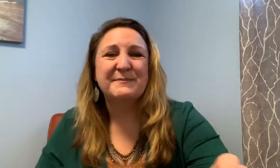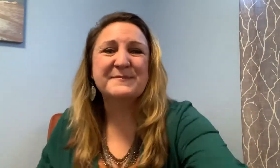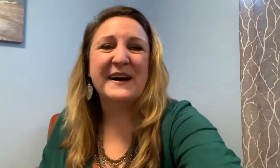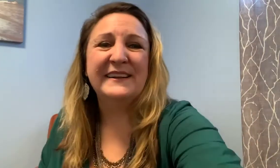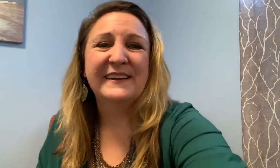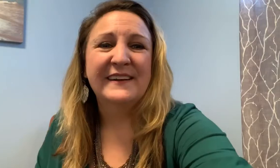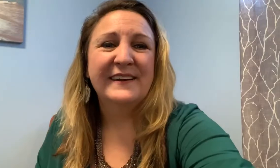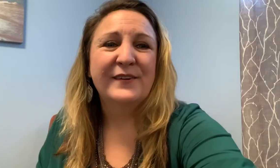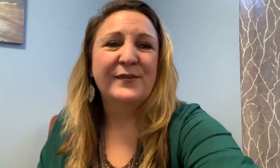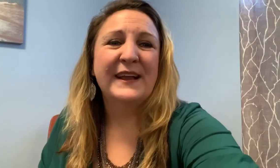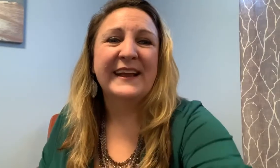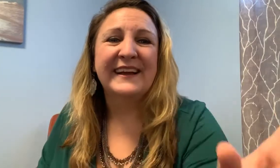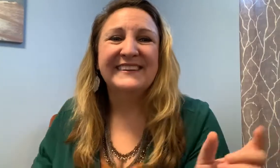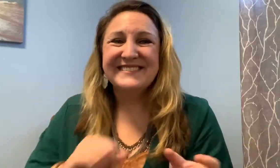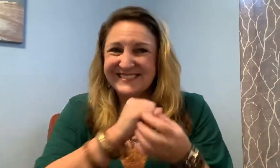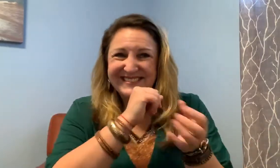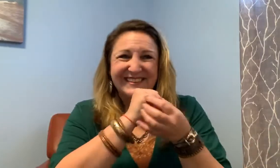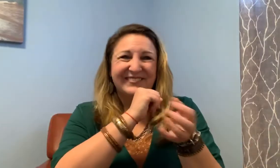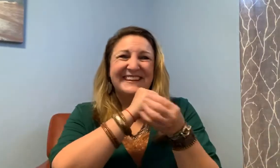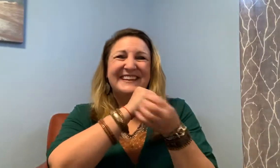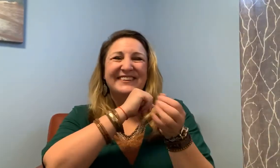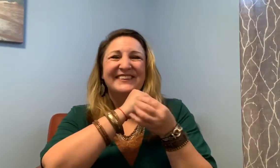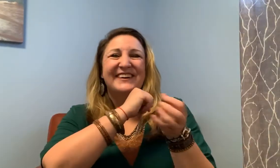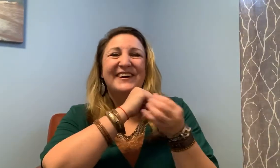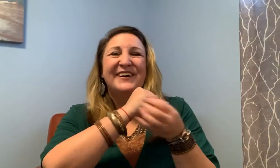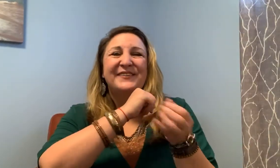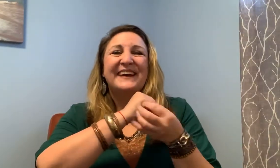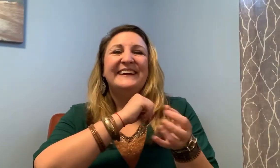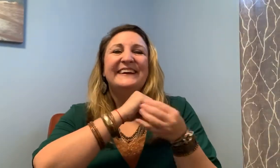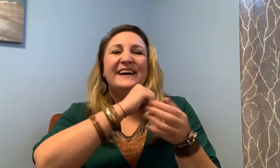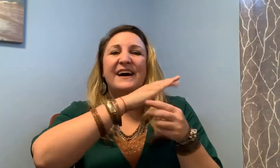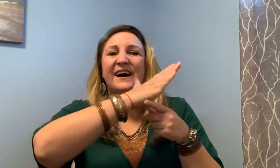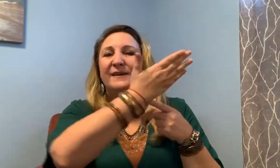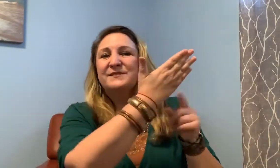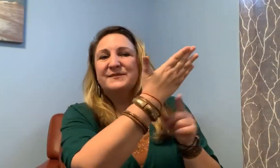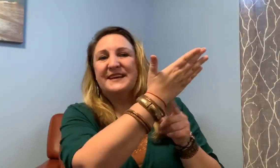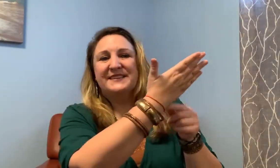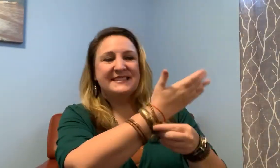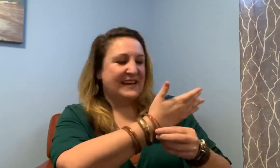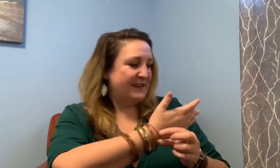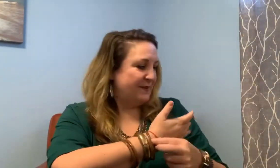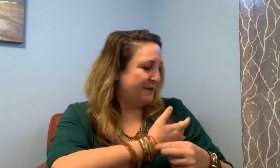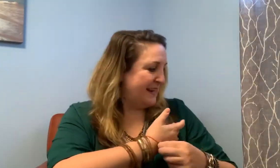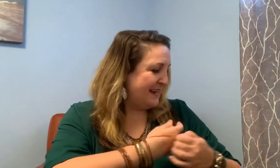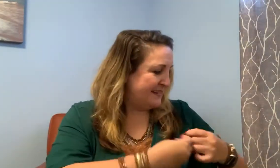spot hang on just a sec right here okay so it's on the side of your hand